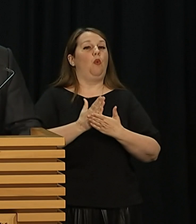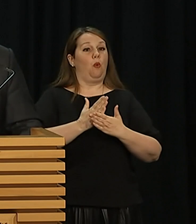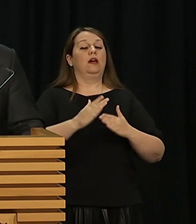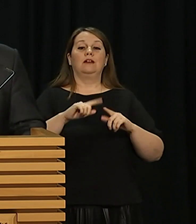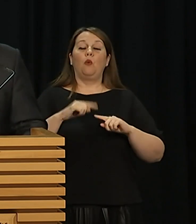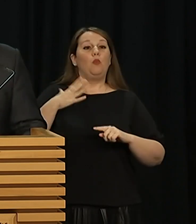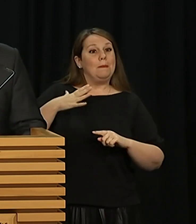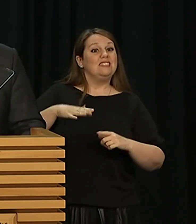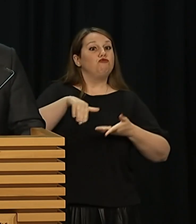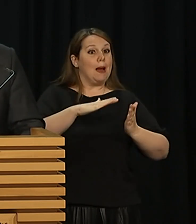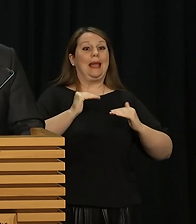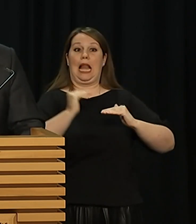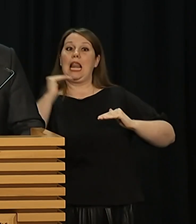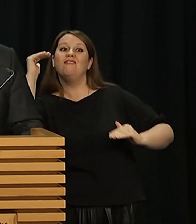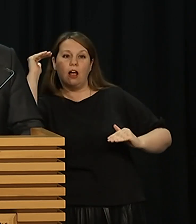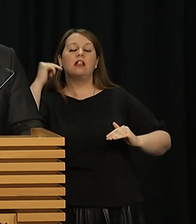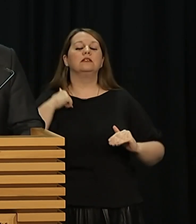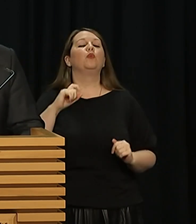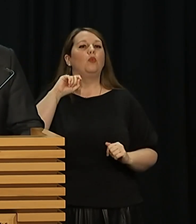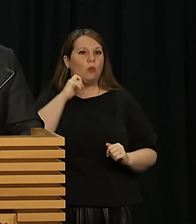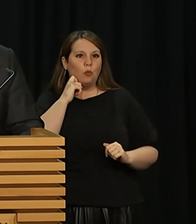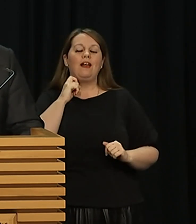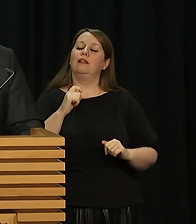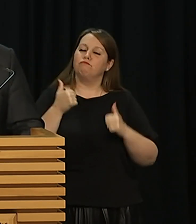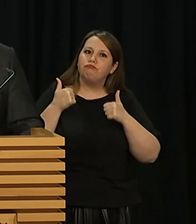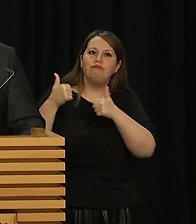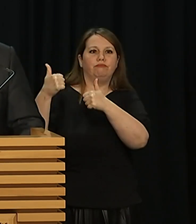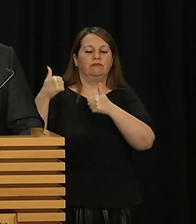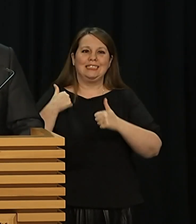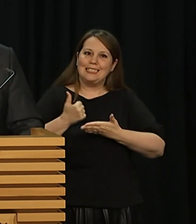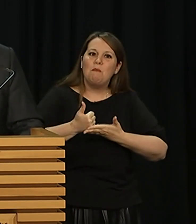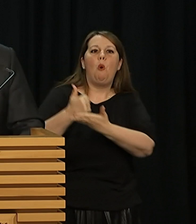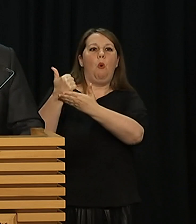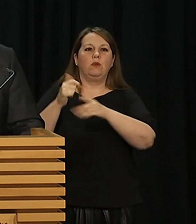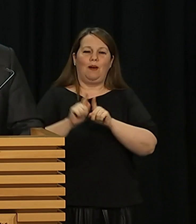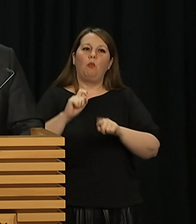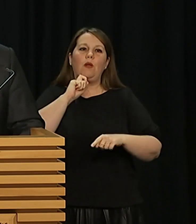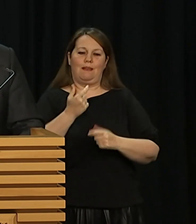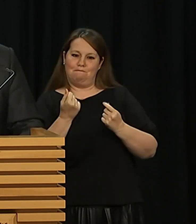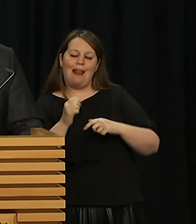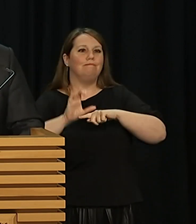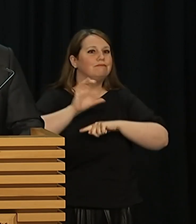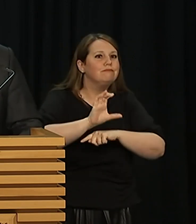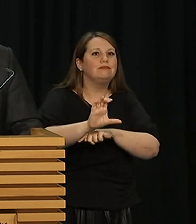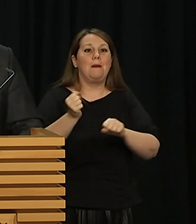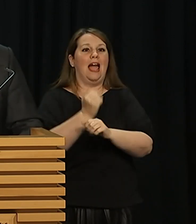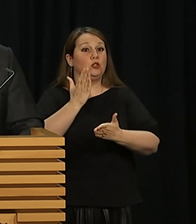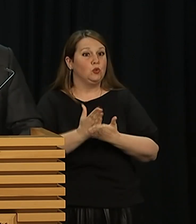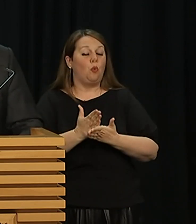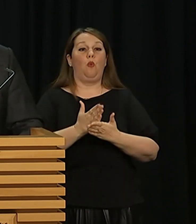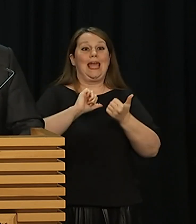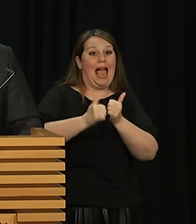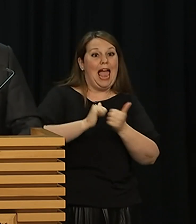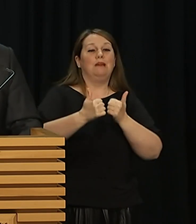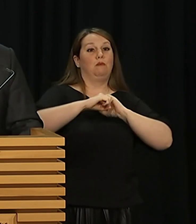the Black Ferns are given the resources and game time befitting their status, and that we continue to encourage women and girls to participate and